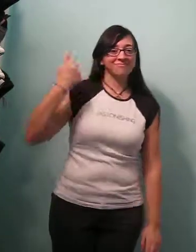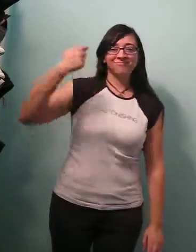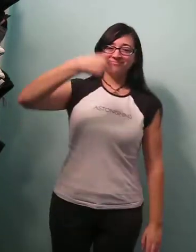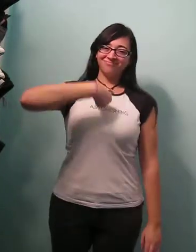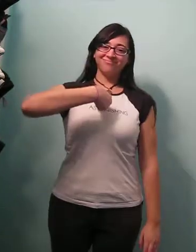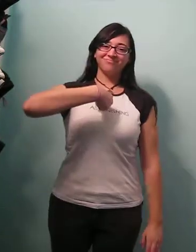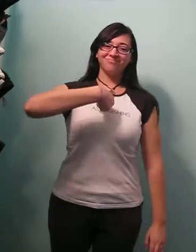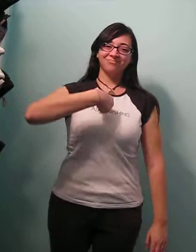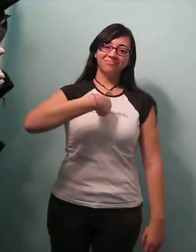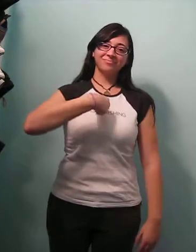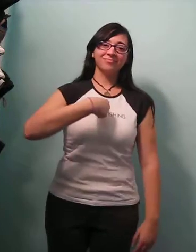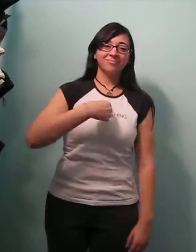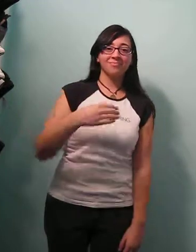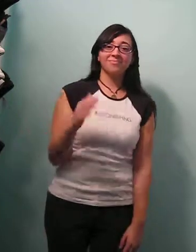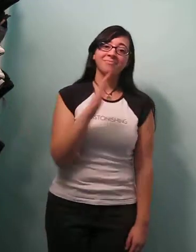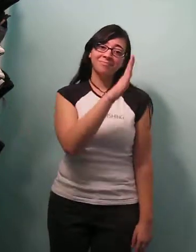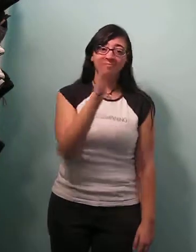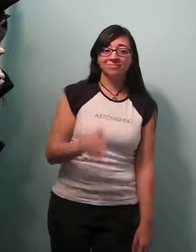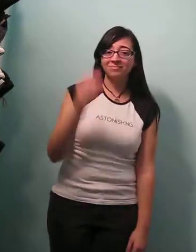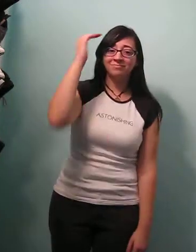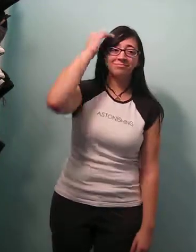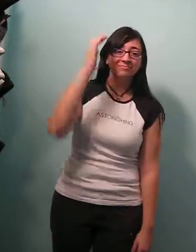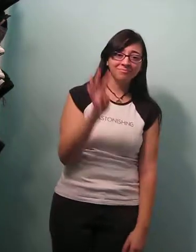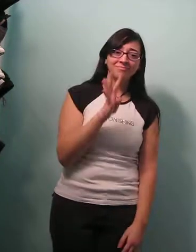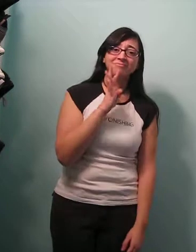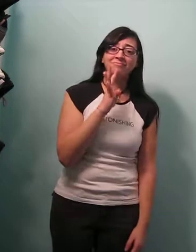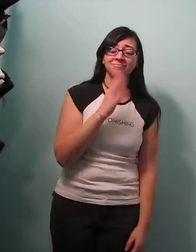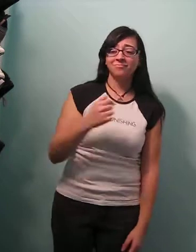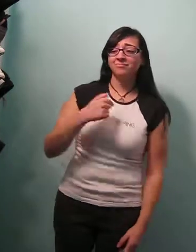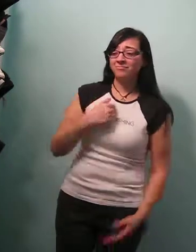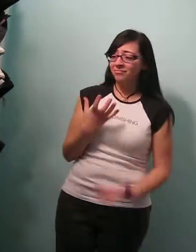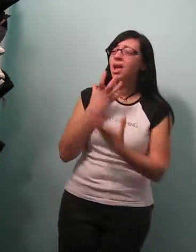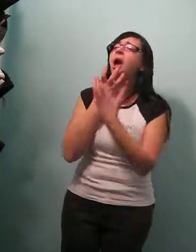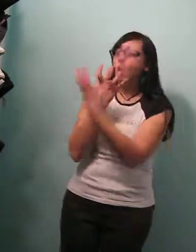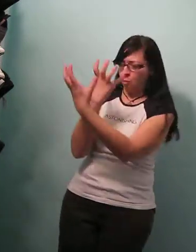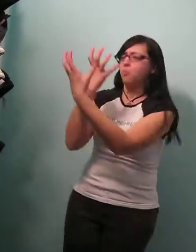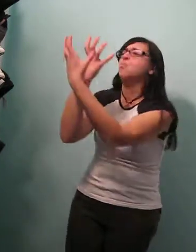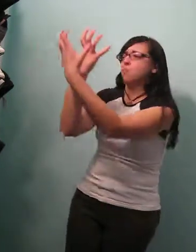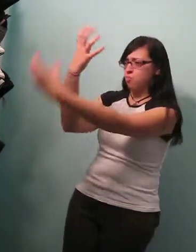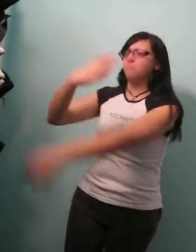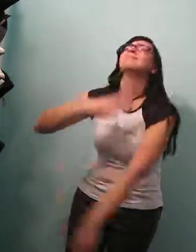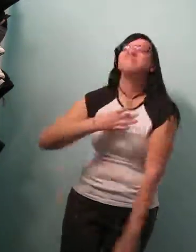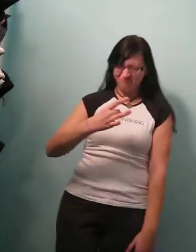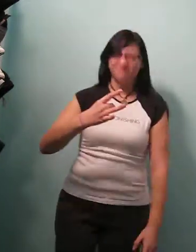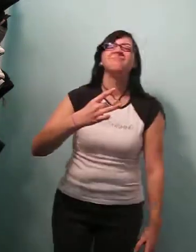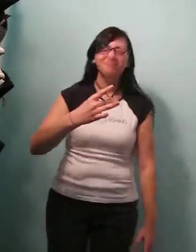resume, unless I'm howling, I never know what to say.